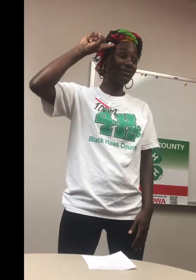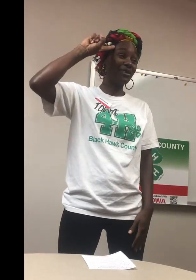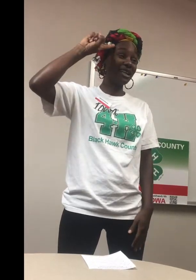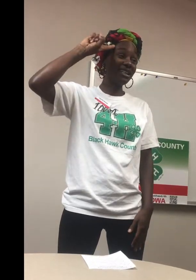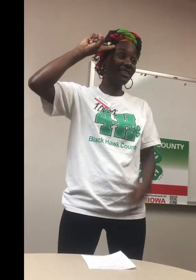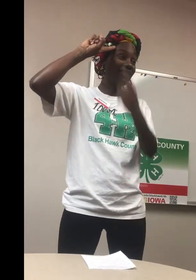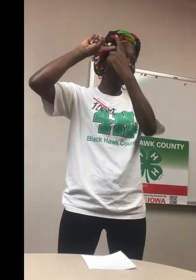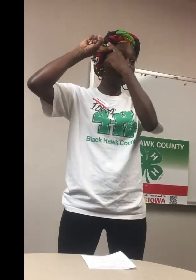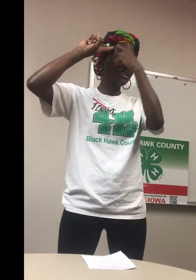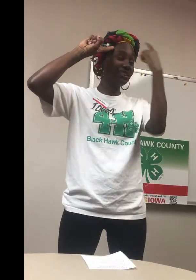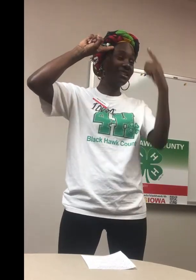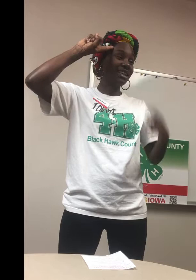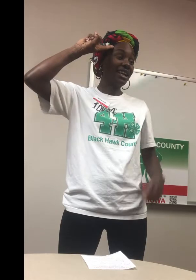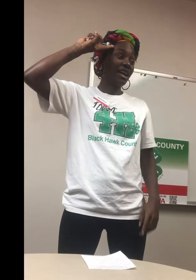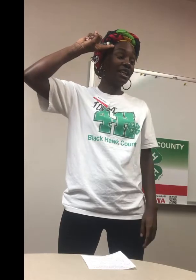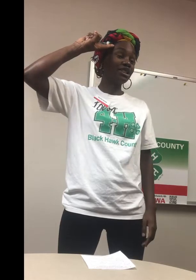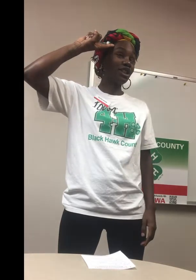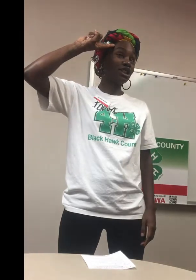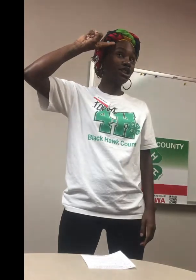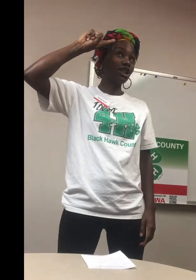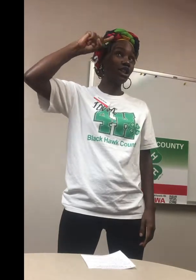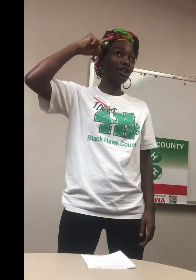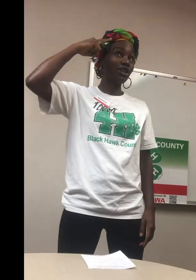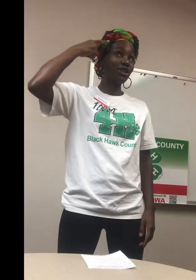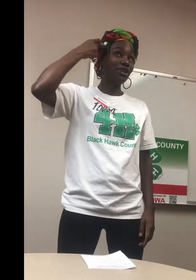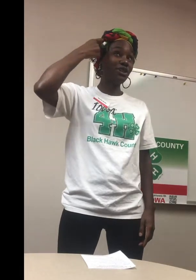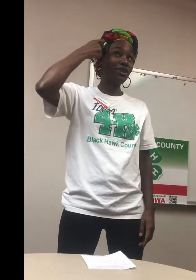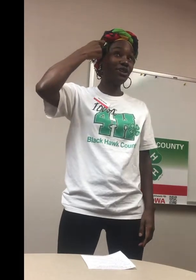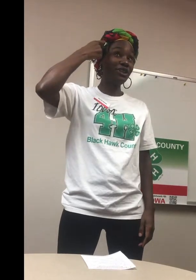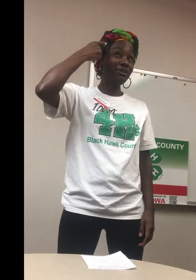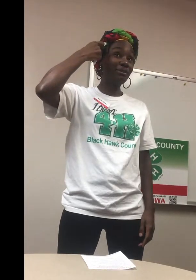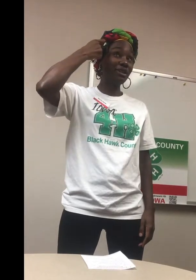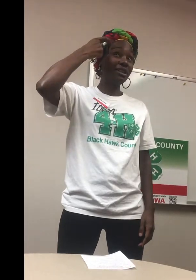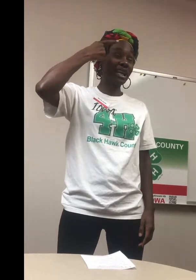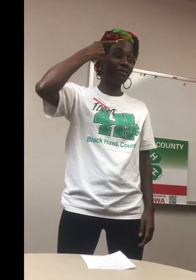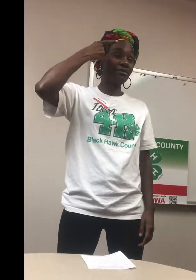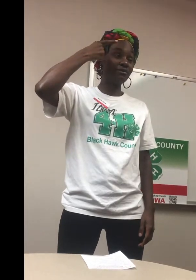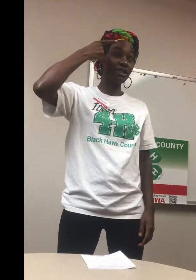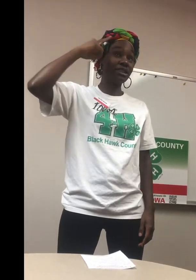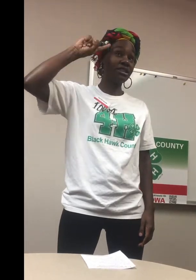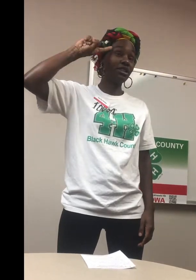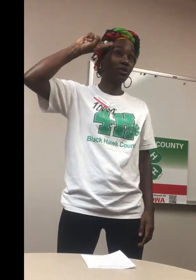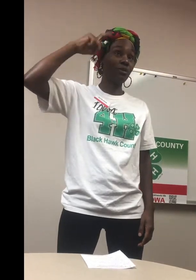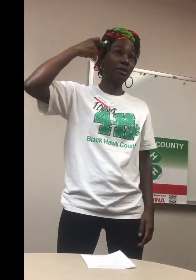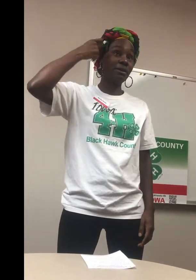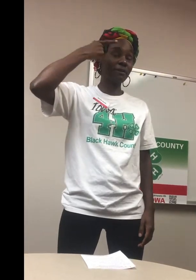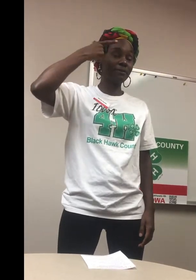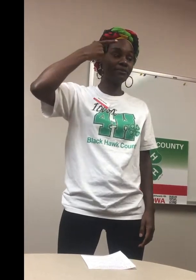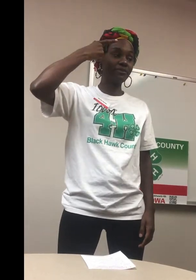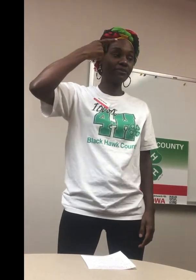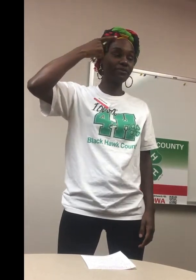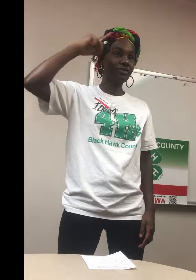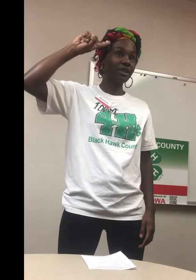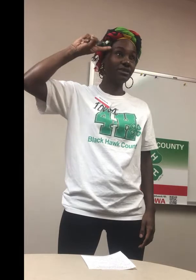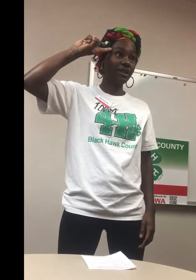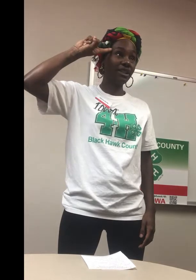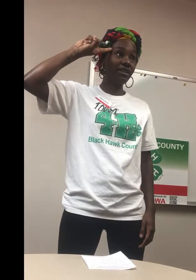one facing, and it's going to turn and burn out. So, this is republic. So, here,